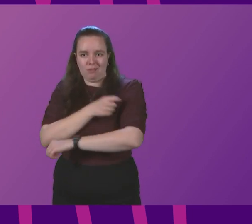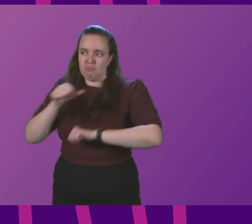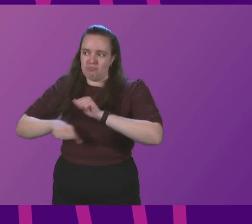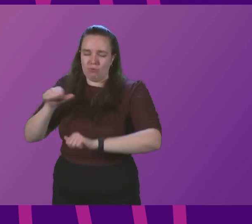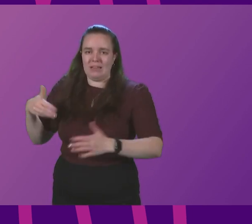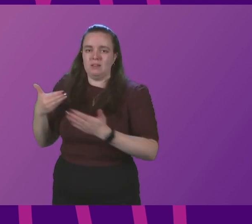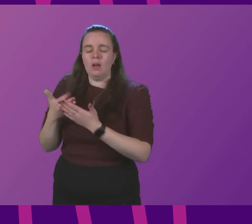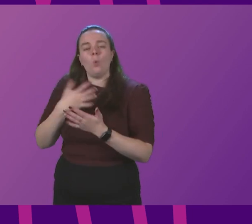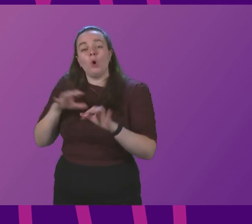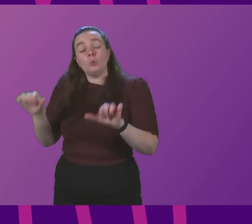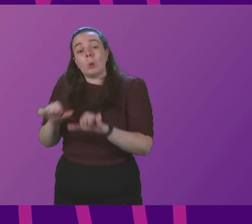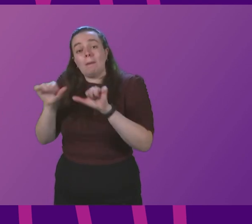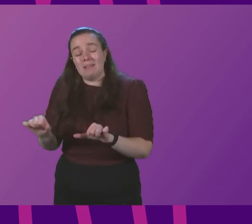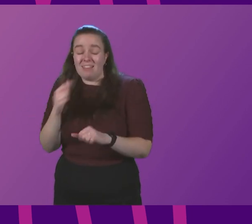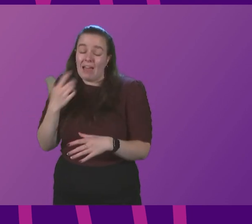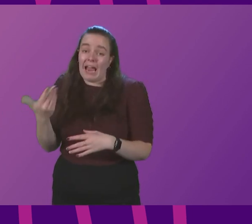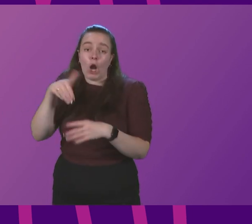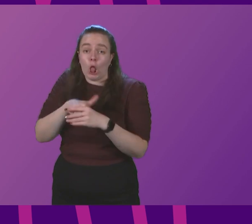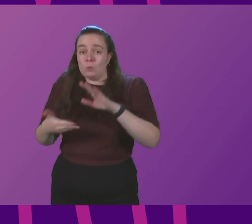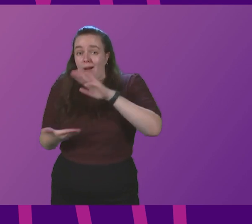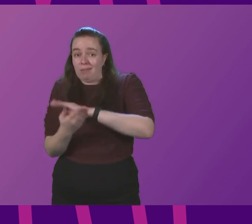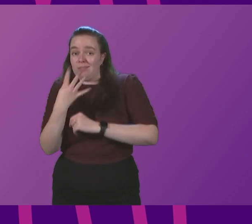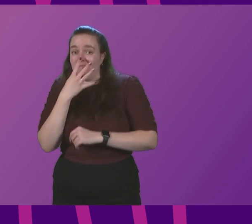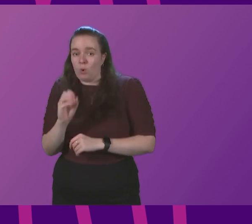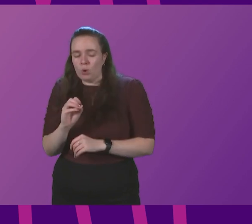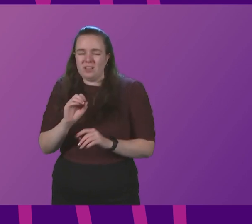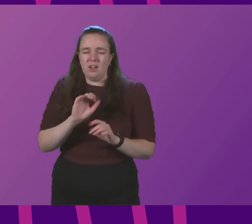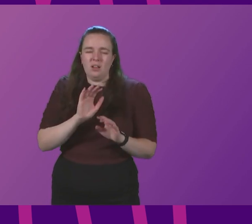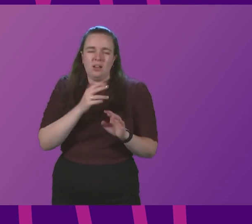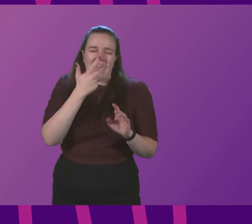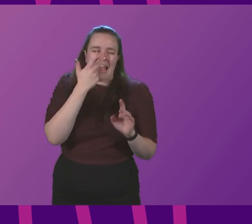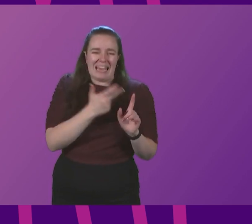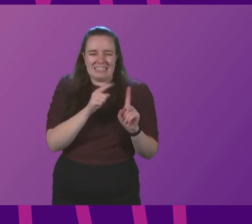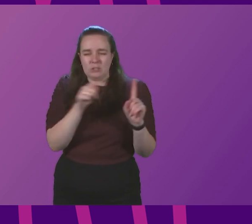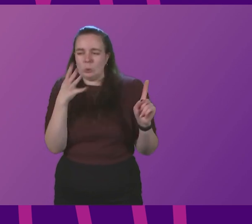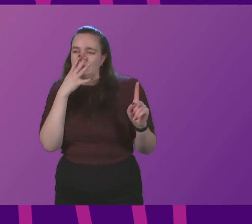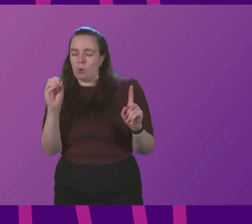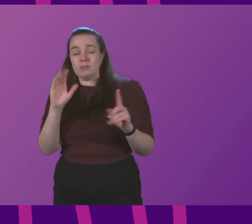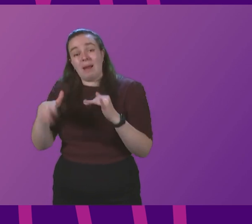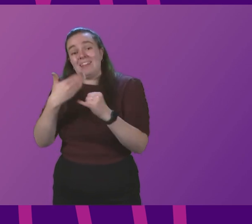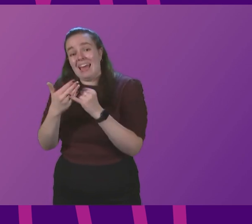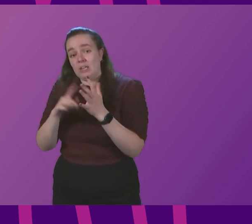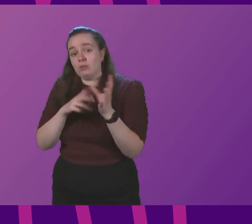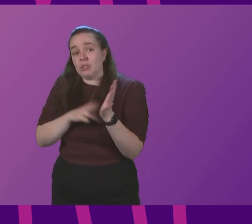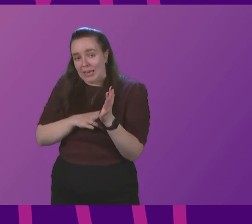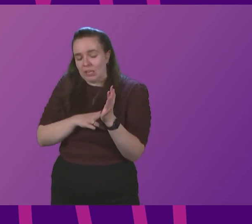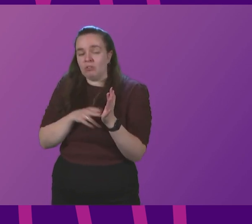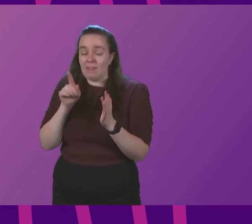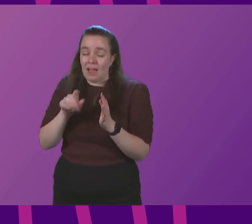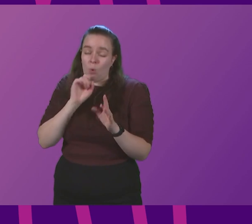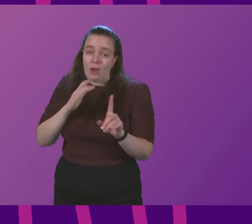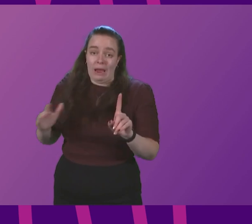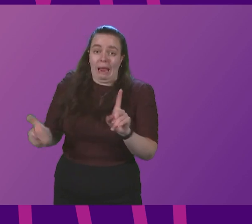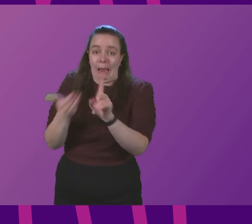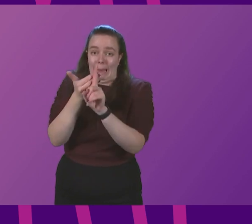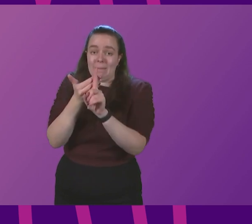complete the booster programme. And that includes for under 40s, for those over 18 by the end of January. And that is what we are working